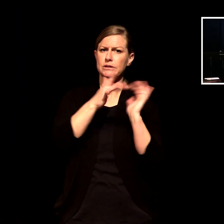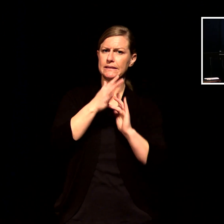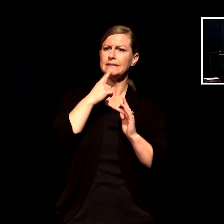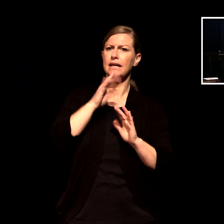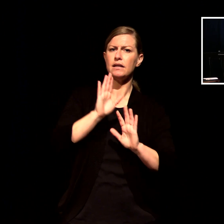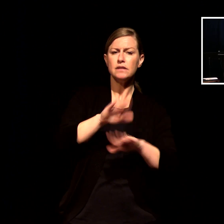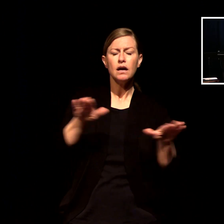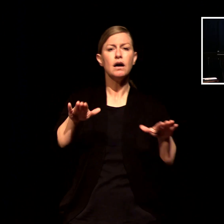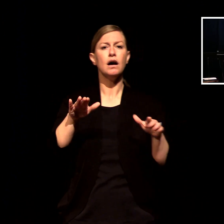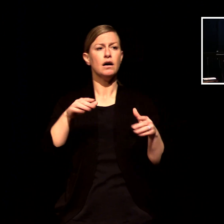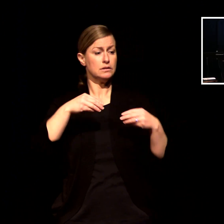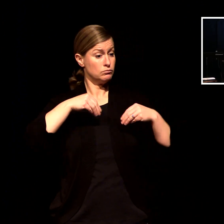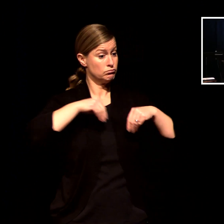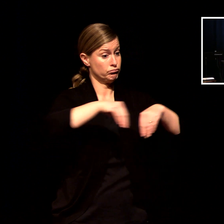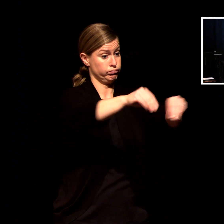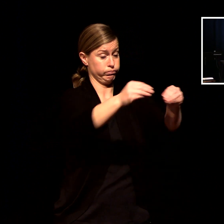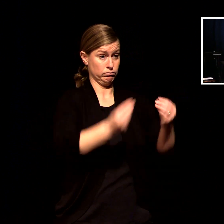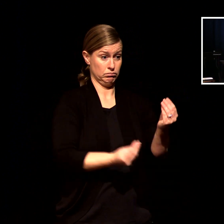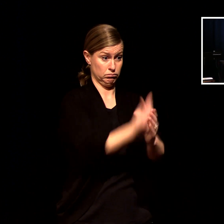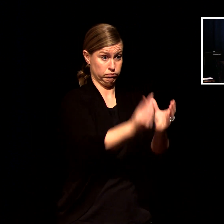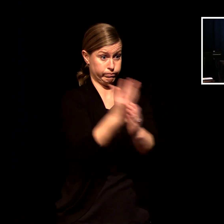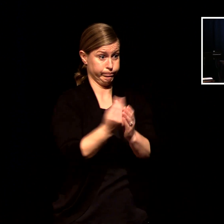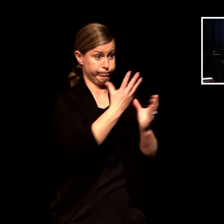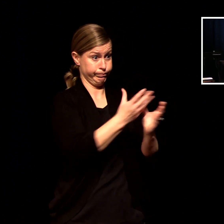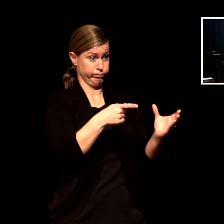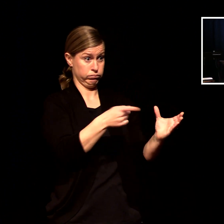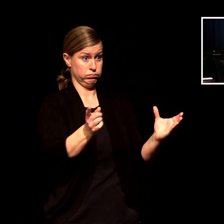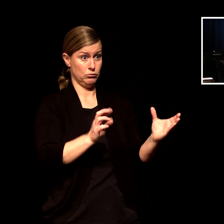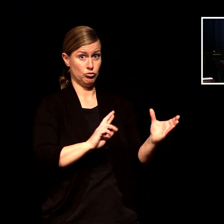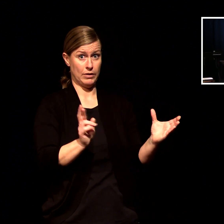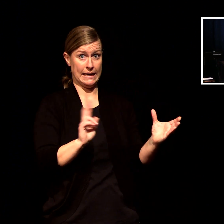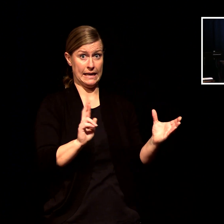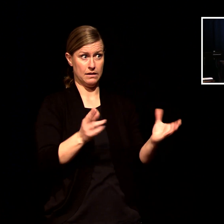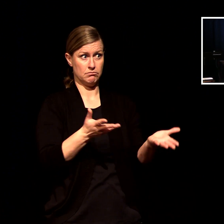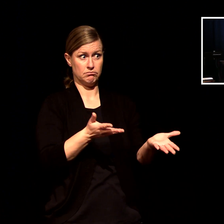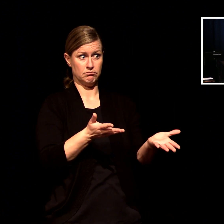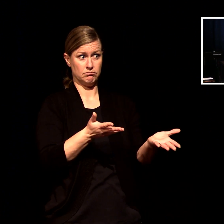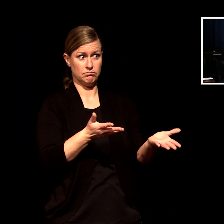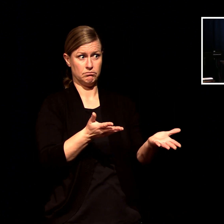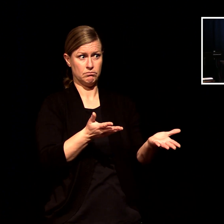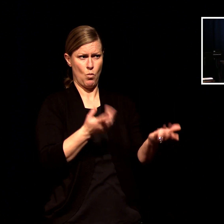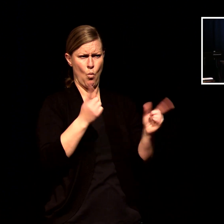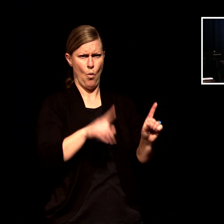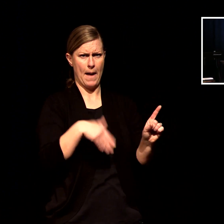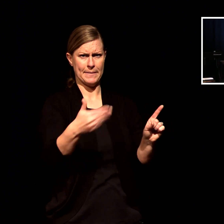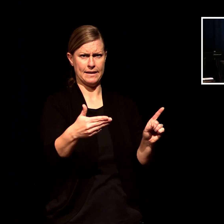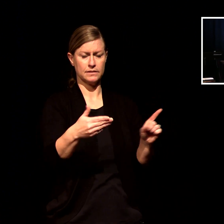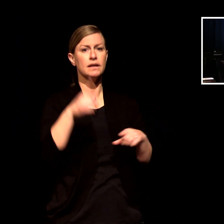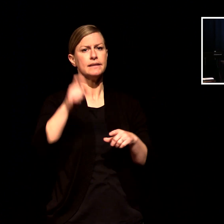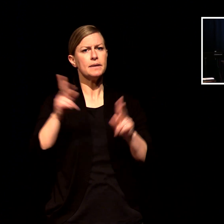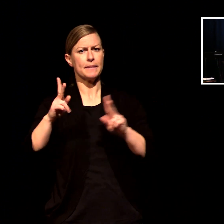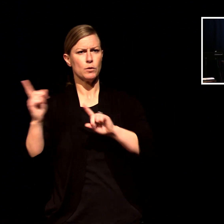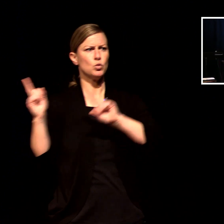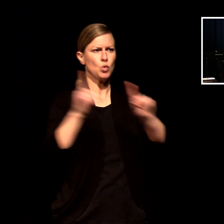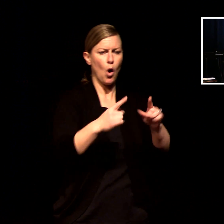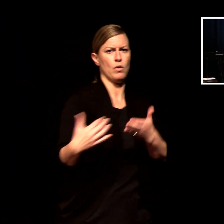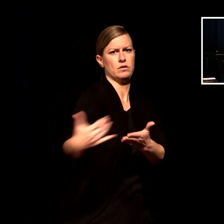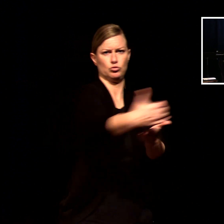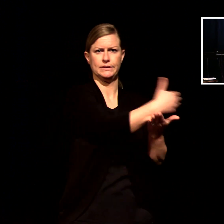get reaped until the reapers reap it the harvest won't be reaped until the reapers reap it that's what it means to be